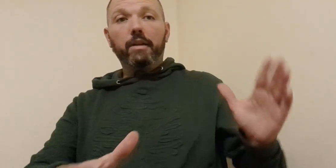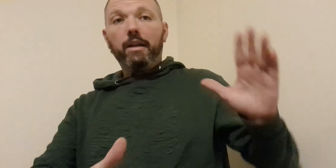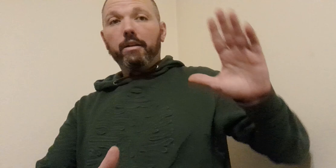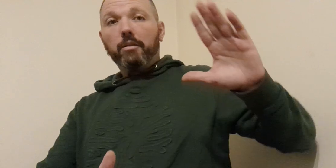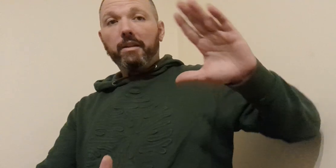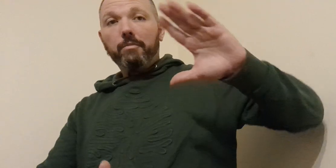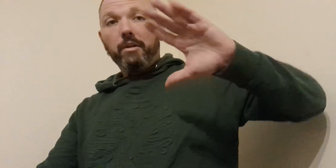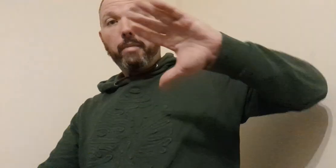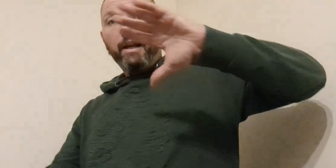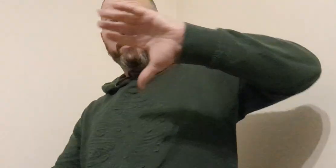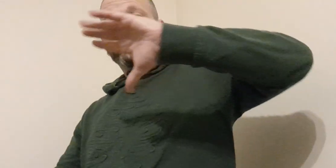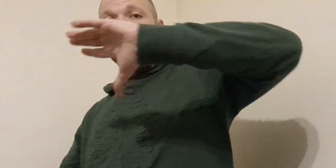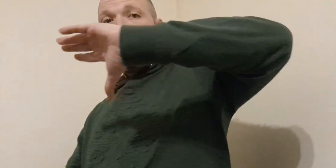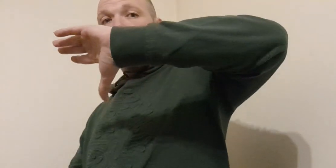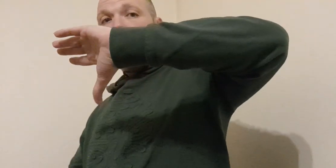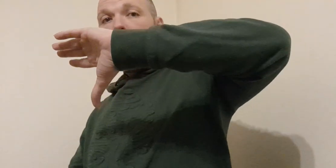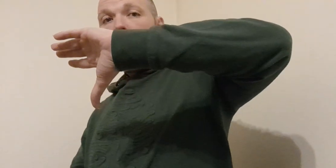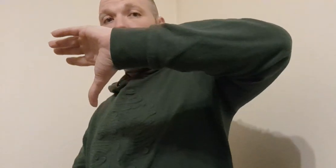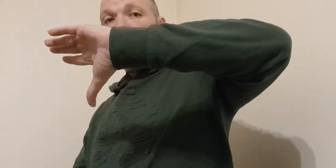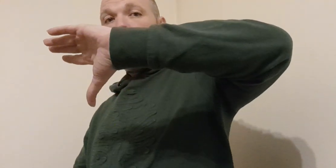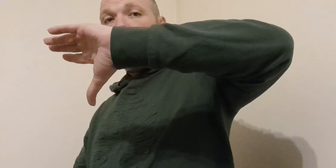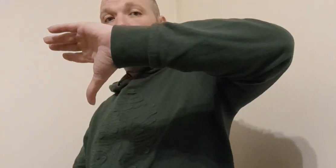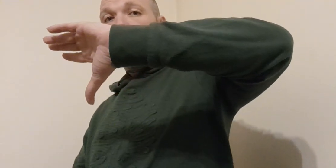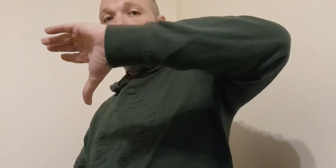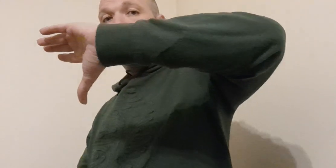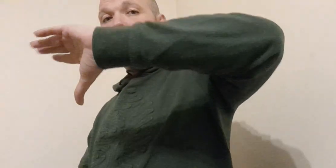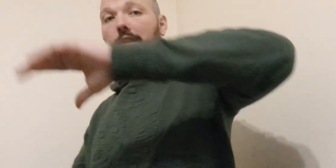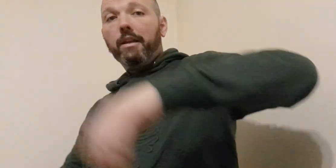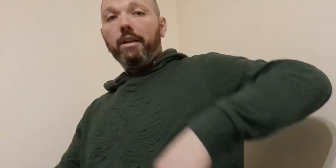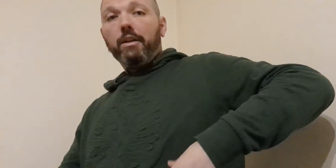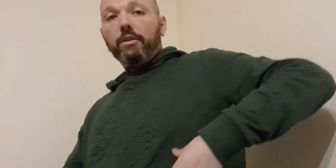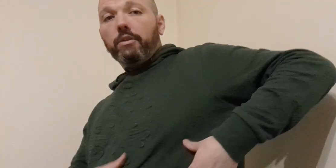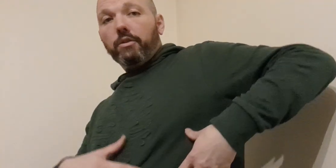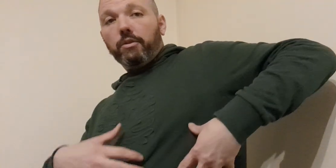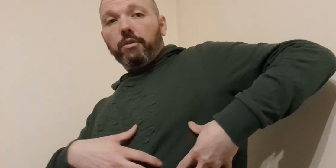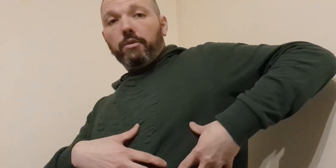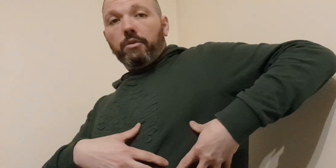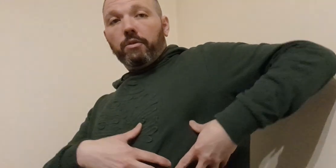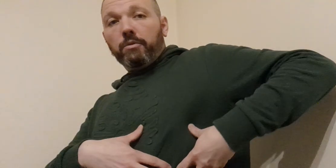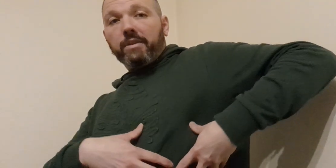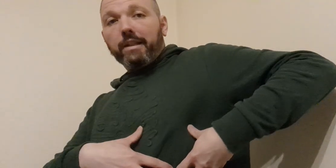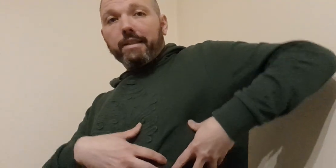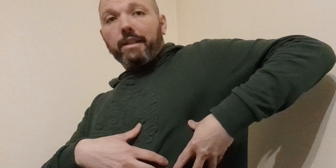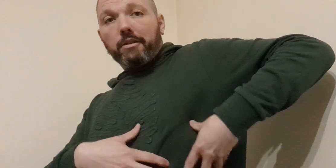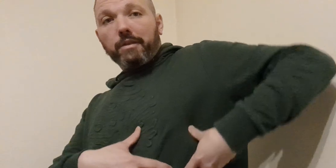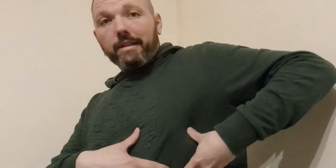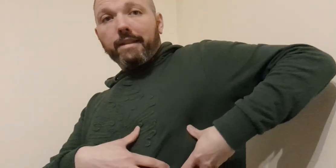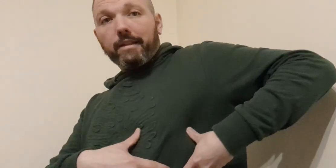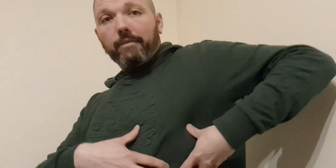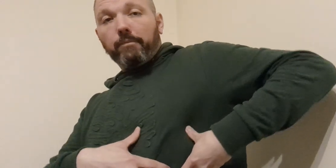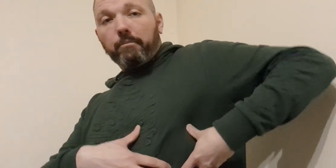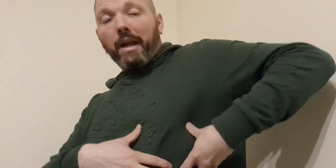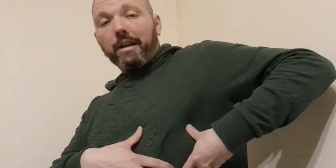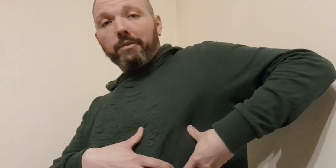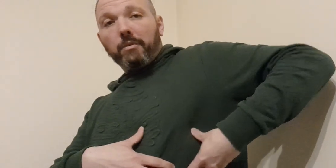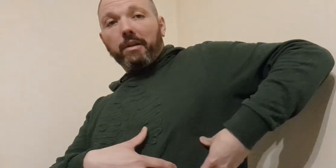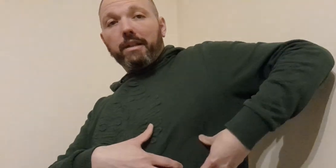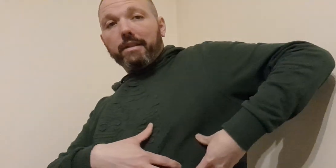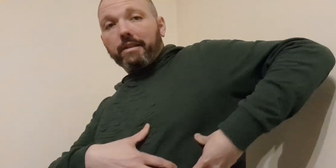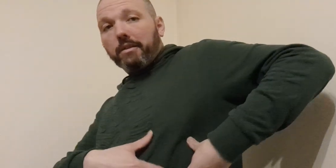coming in with a palm strike and then as you're kind of turning away using let's say like this part of your body let's say